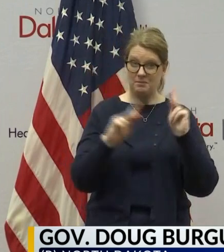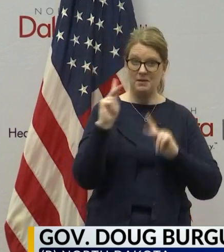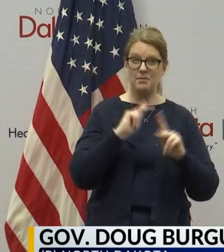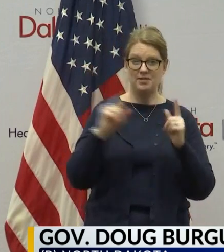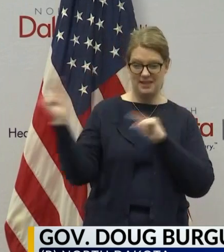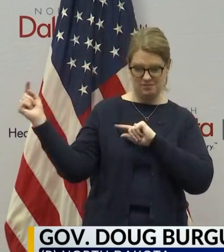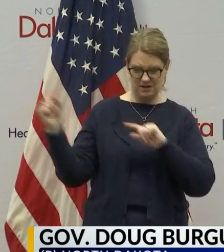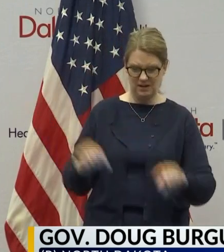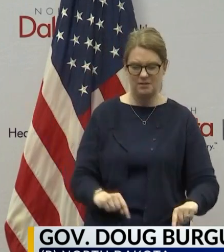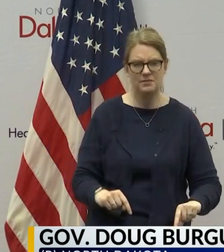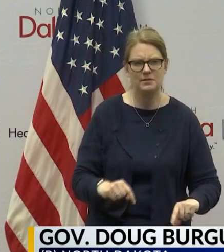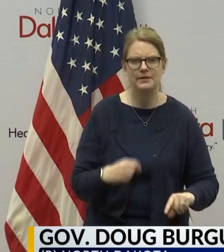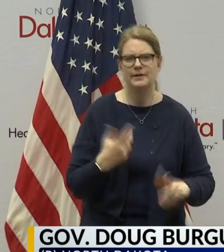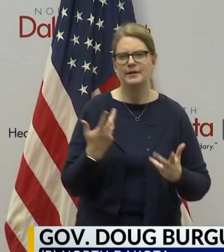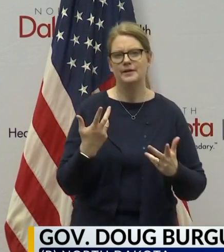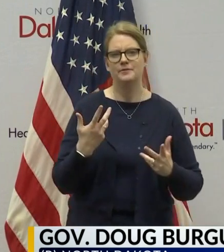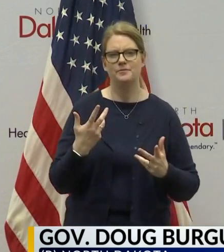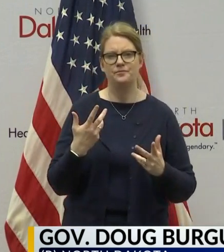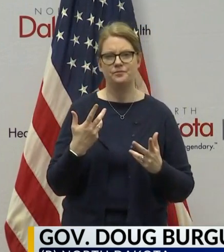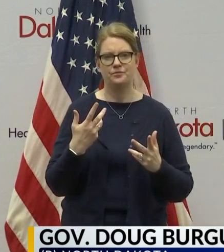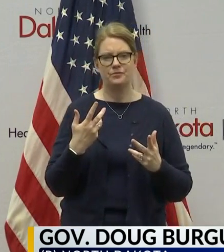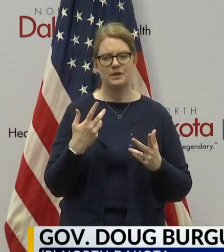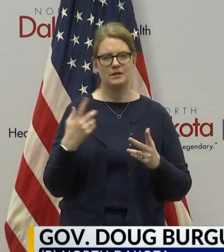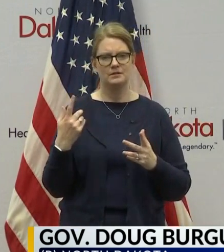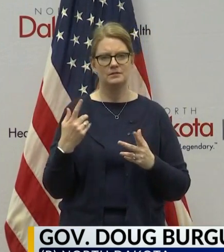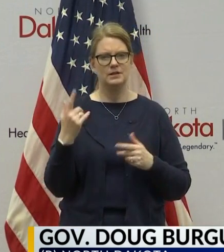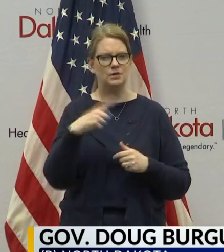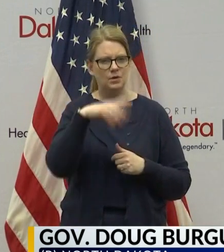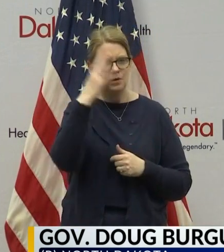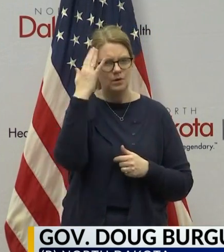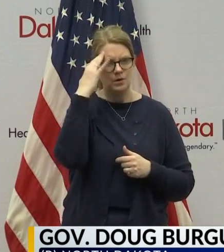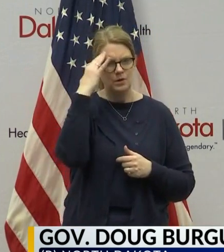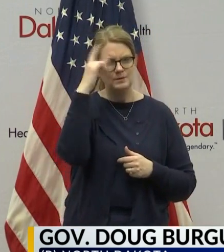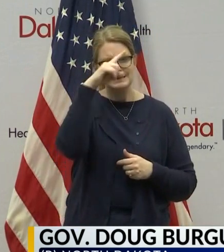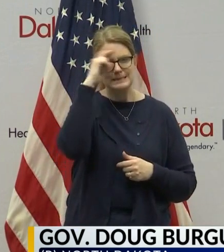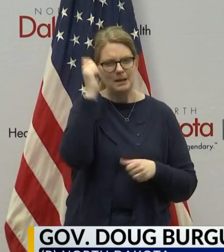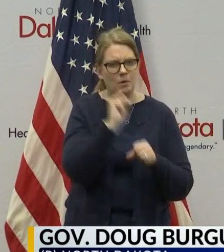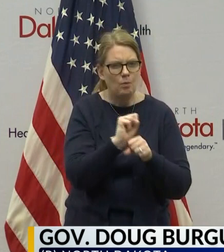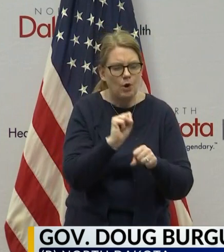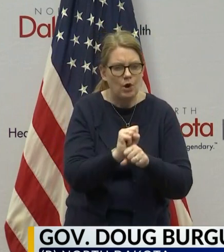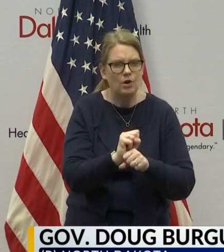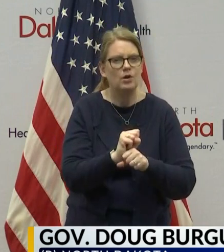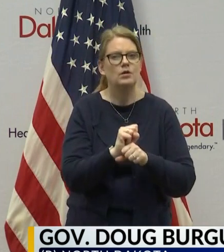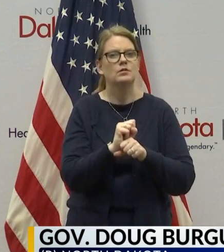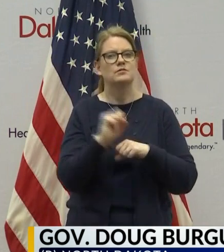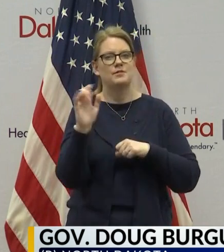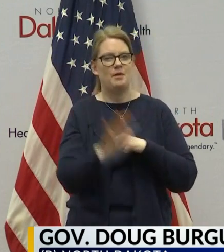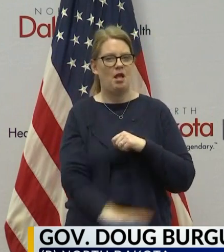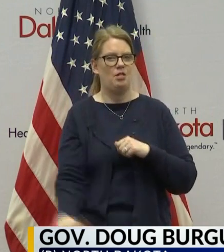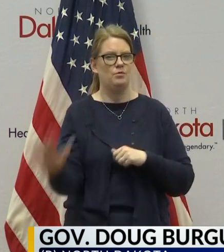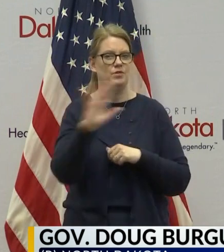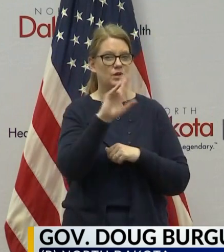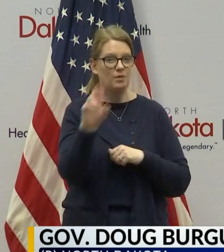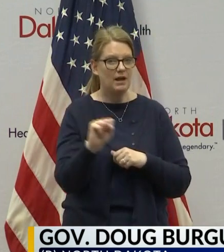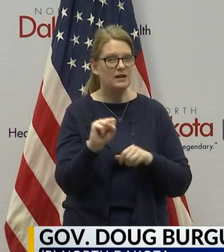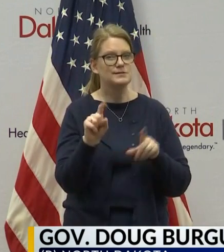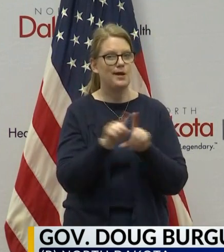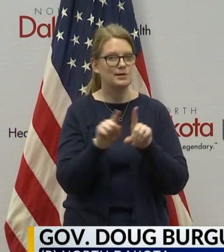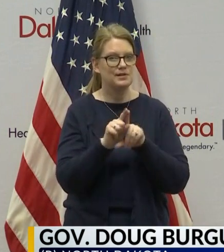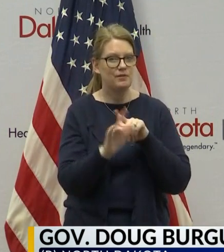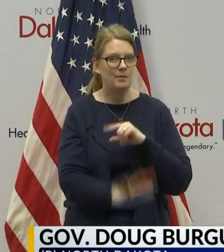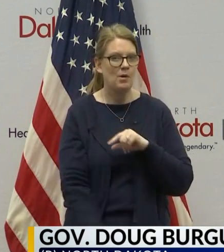that were either coming here for summer labor, sometimes from around the U.S., around the world,